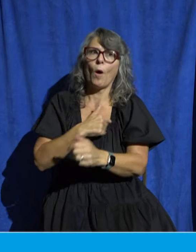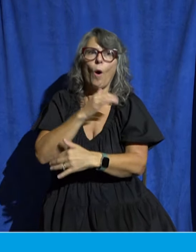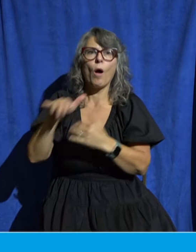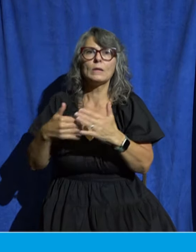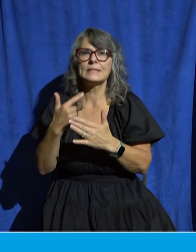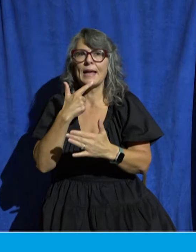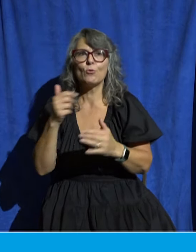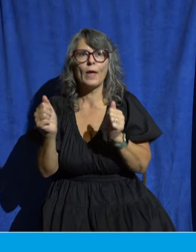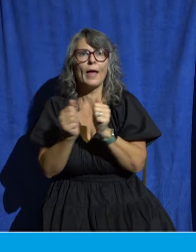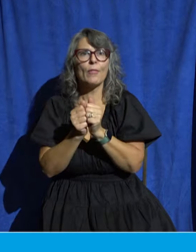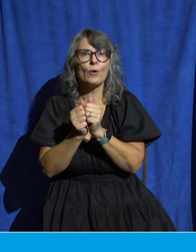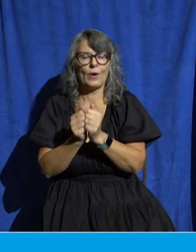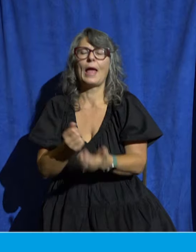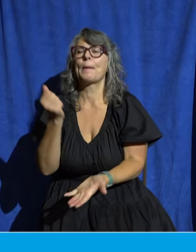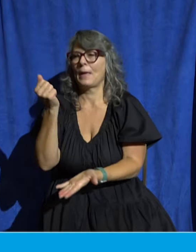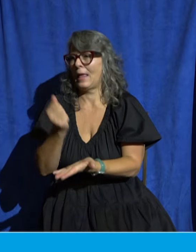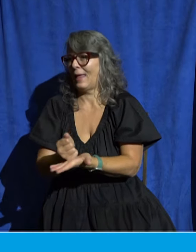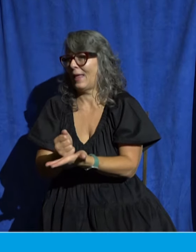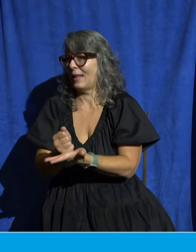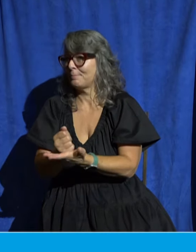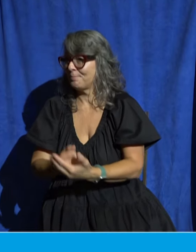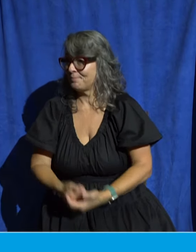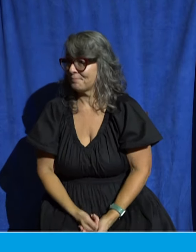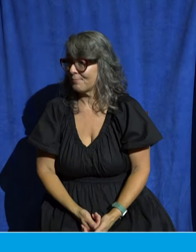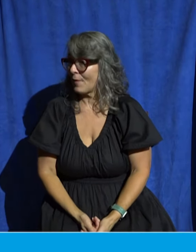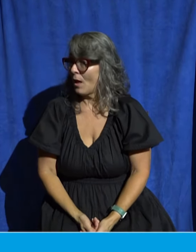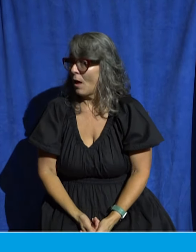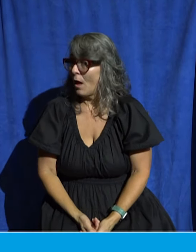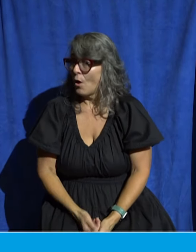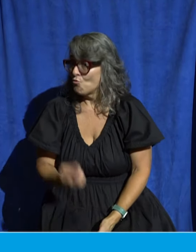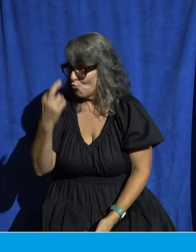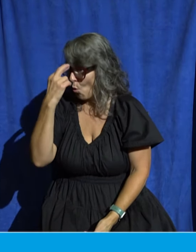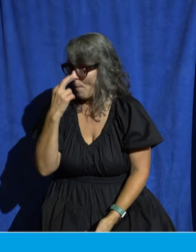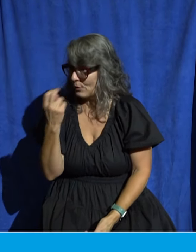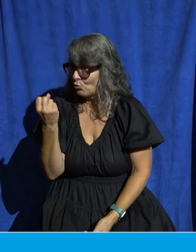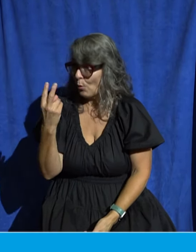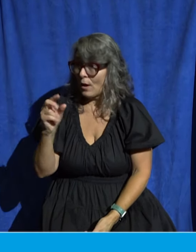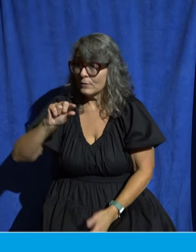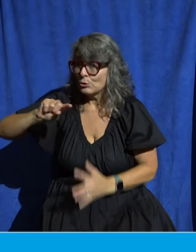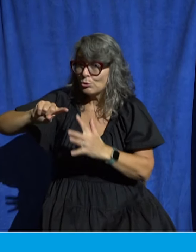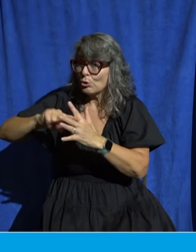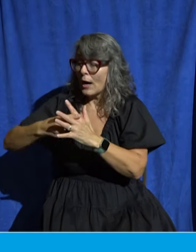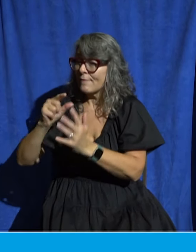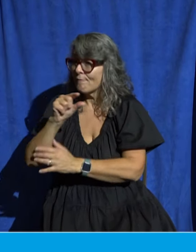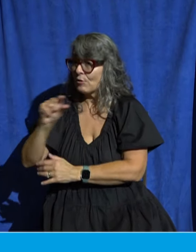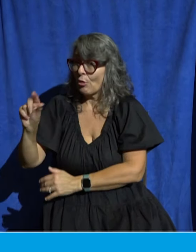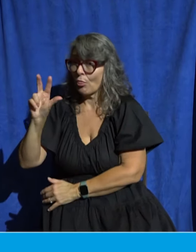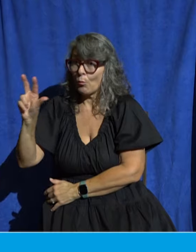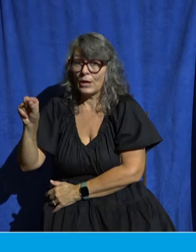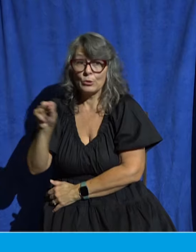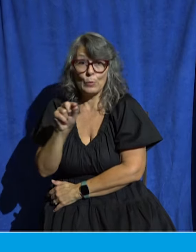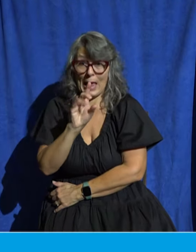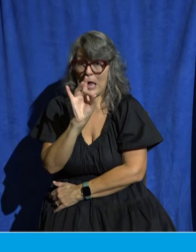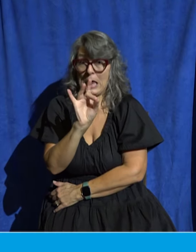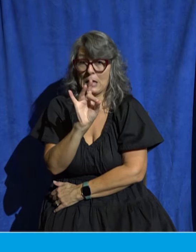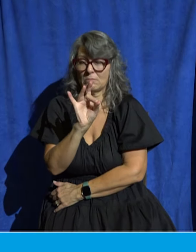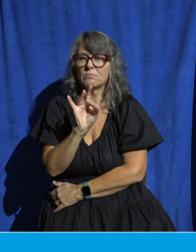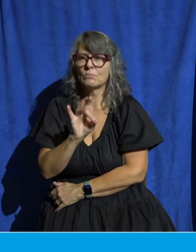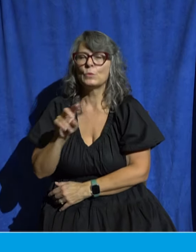amen, amen. This is Romans 12, starting in verse three, we'll read through verse eight, and you'll see the verses on the screen as well.